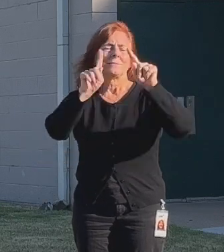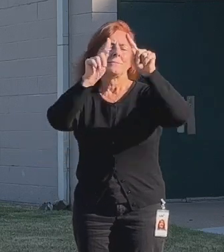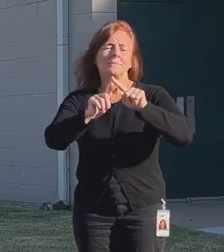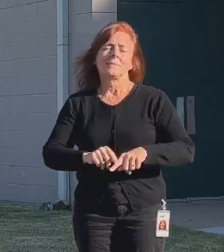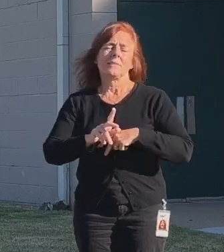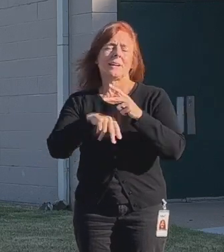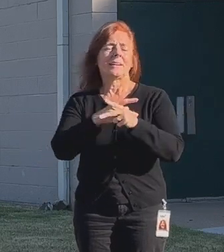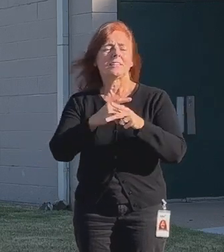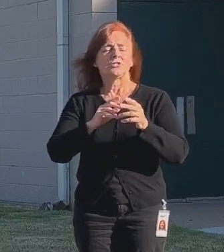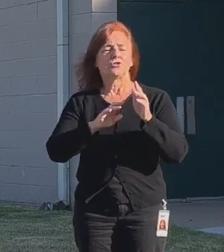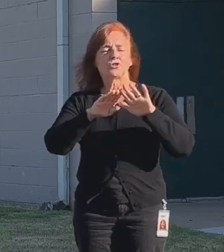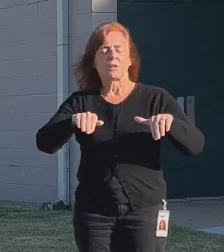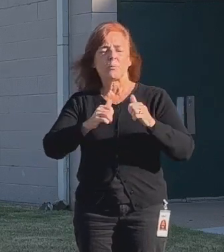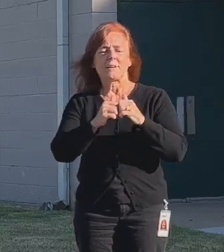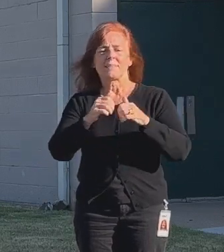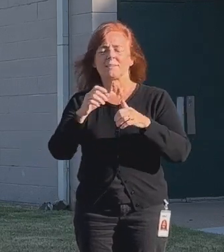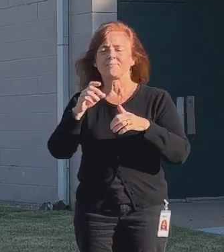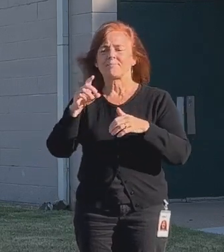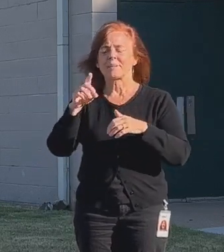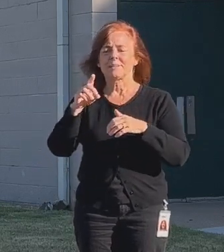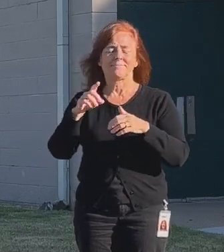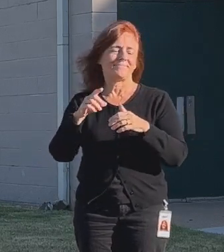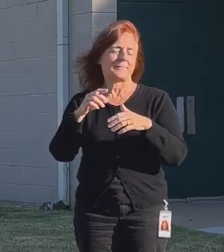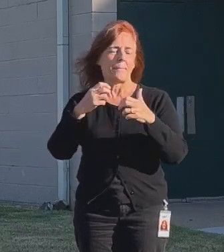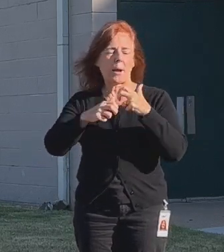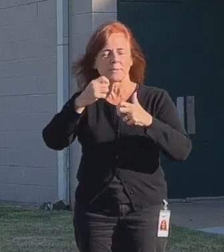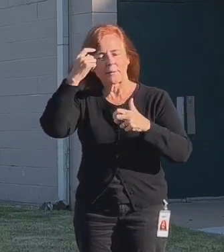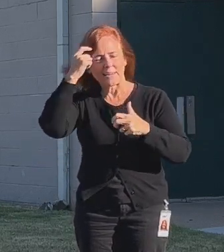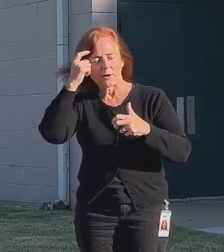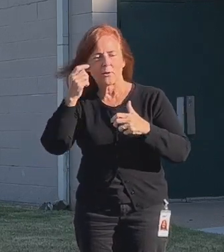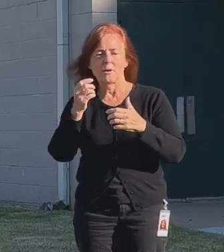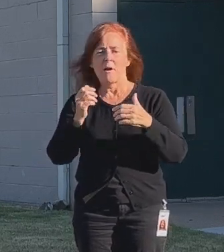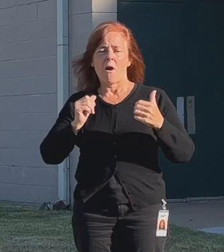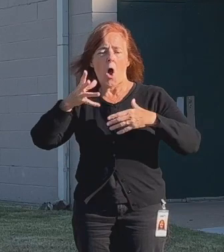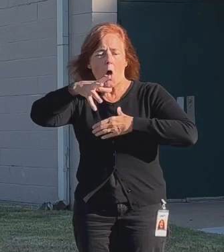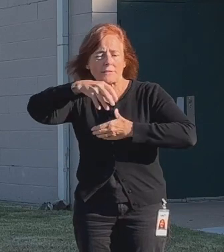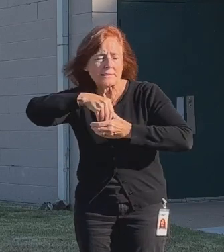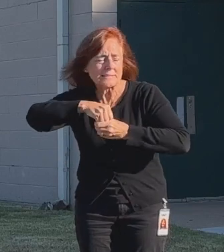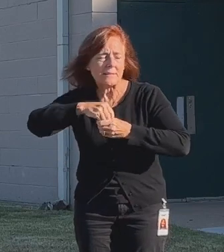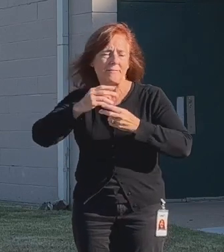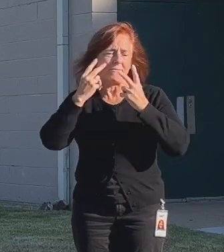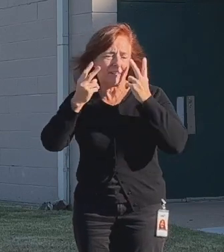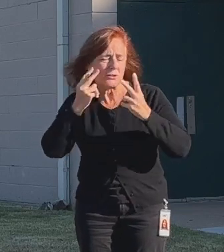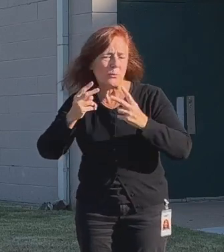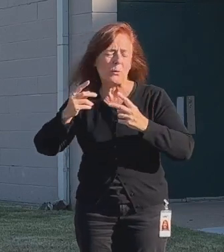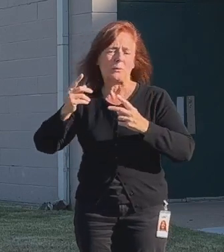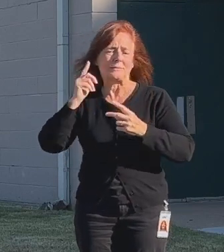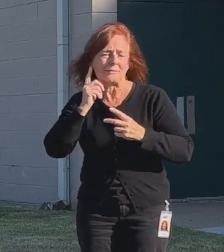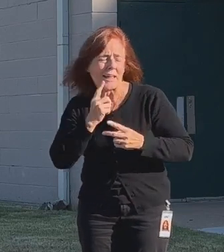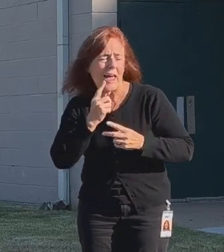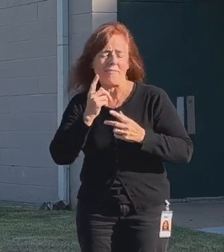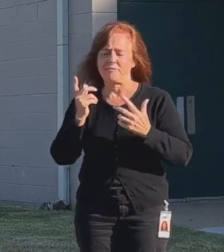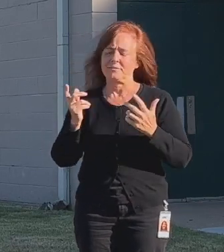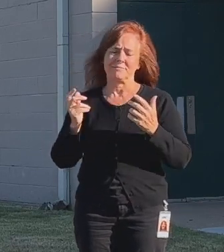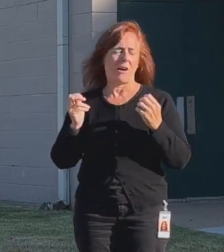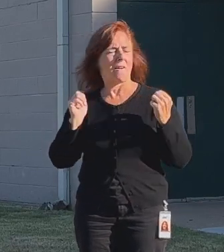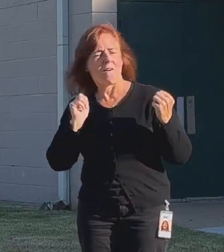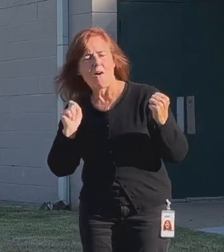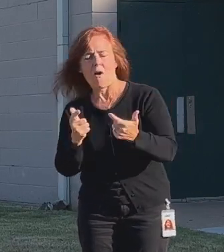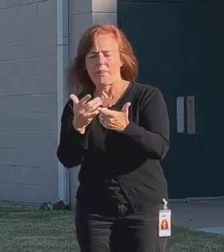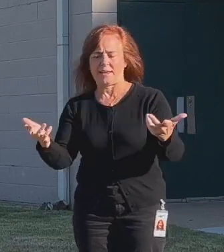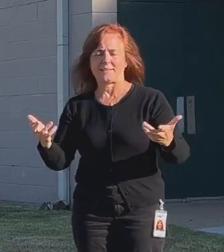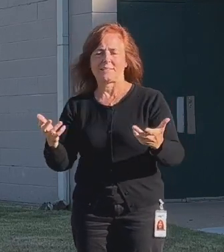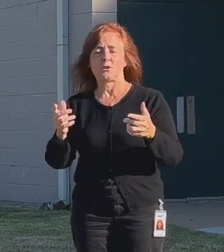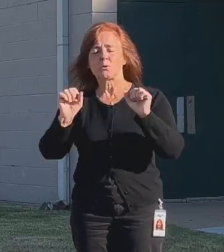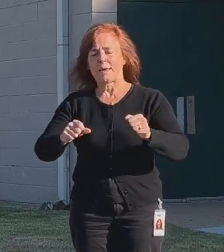other things, children with developmental disabilities, children on the spectrum, children with visual or hearing issues, and there are ways that